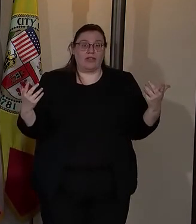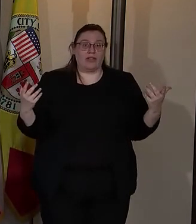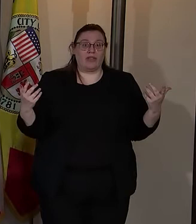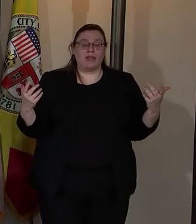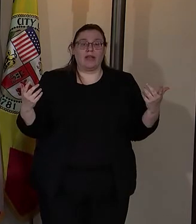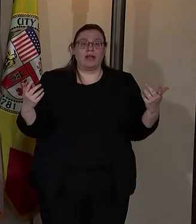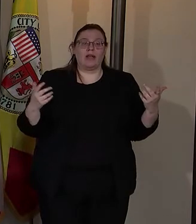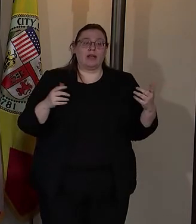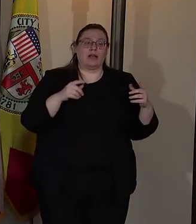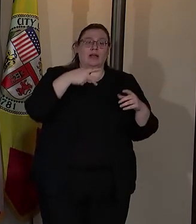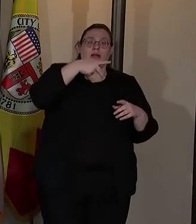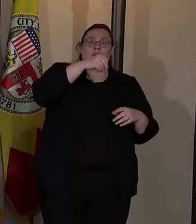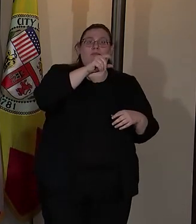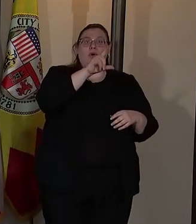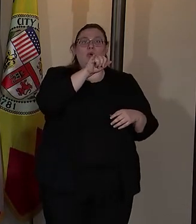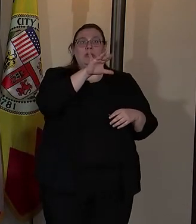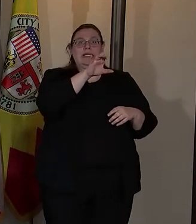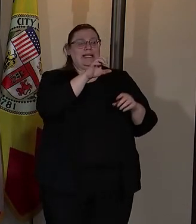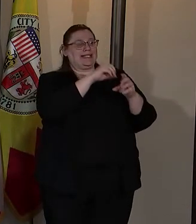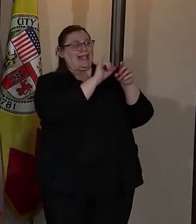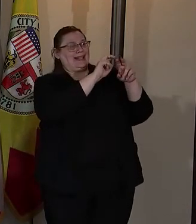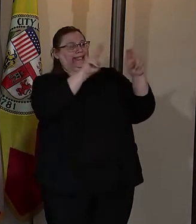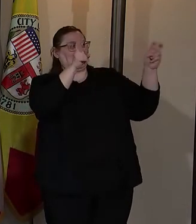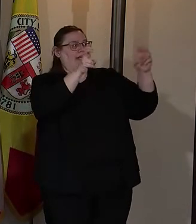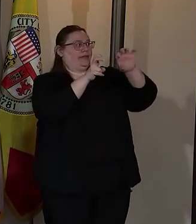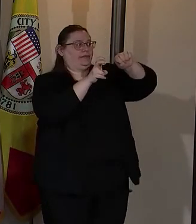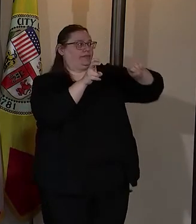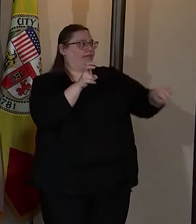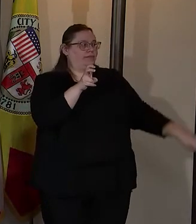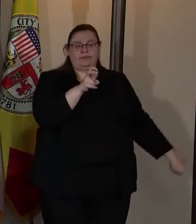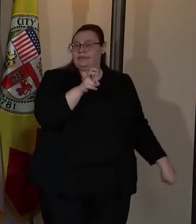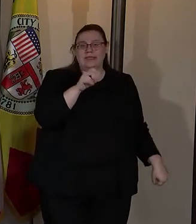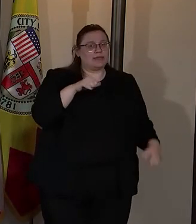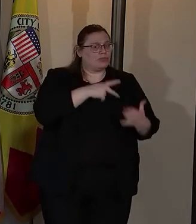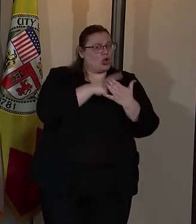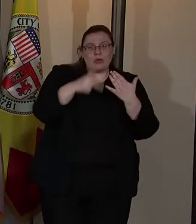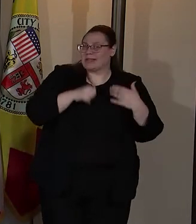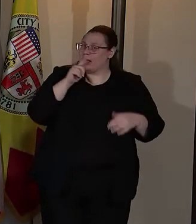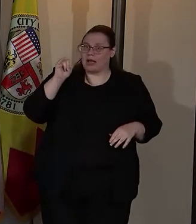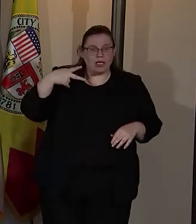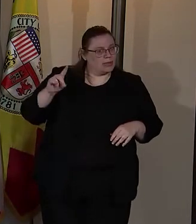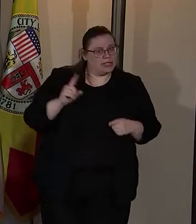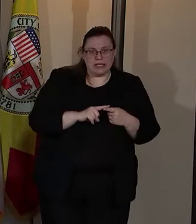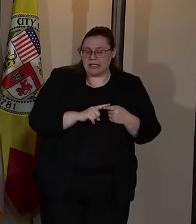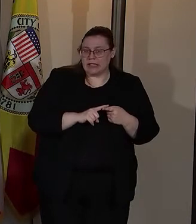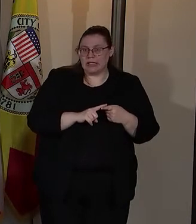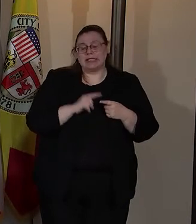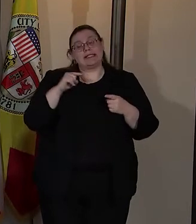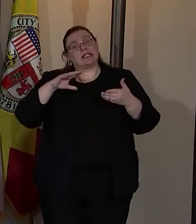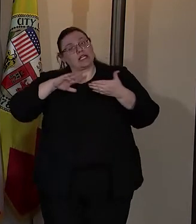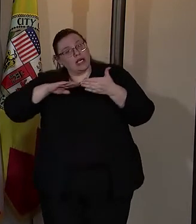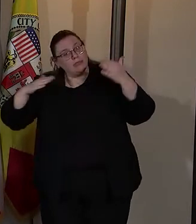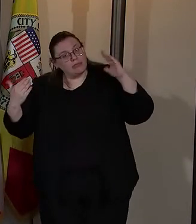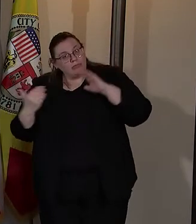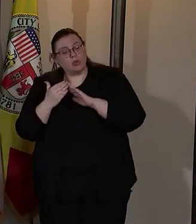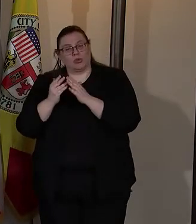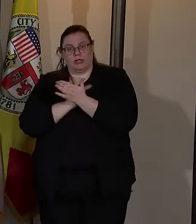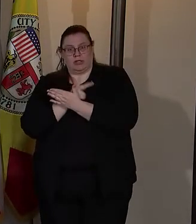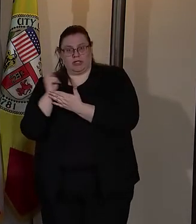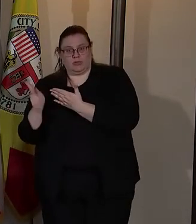word police in the title of it. This isn't an LAPD program. This is a community program.